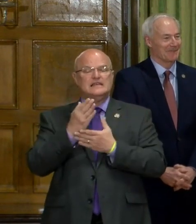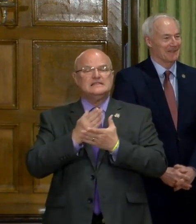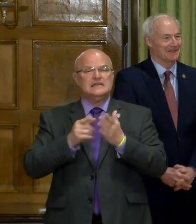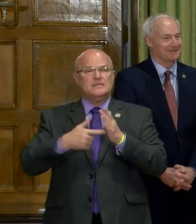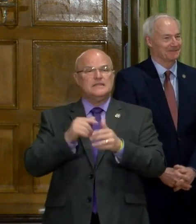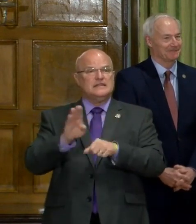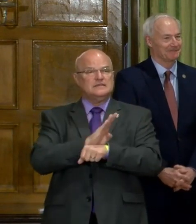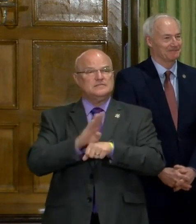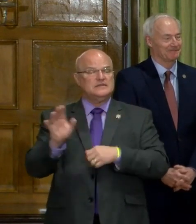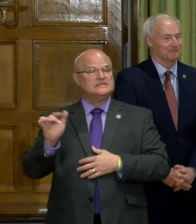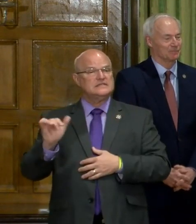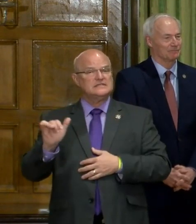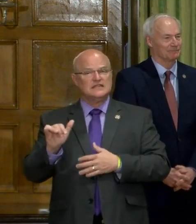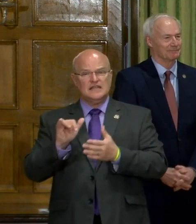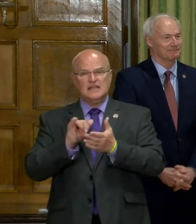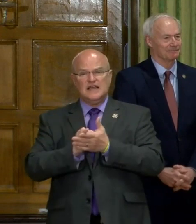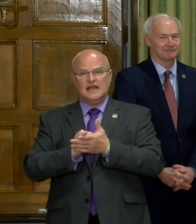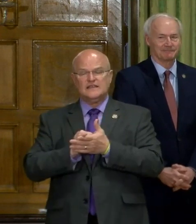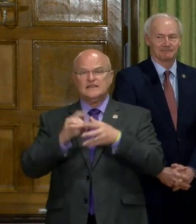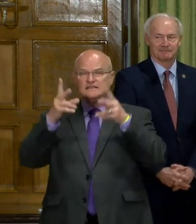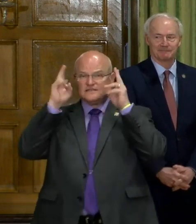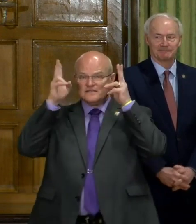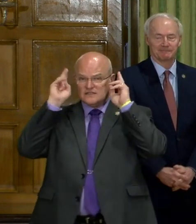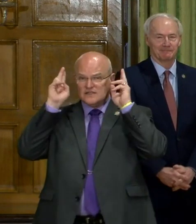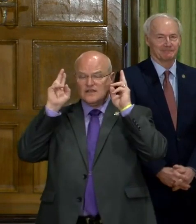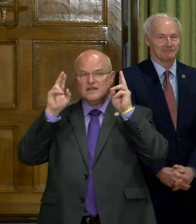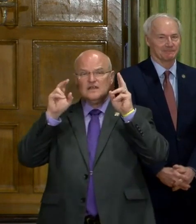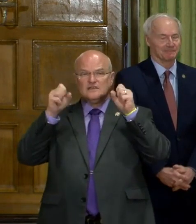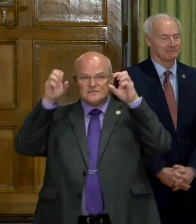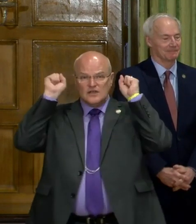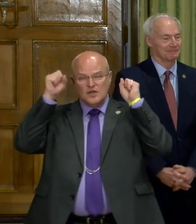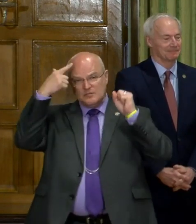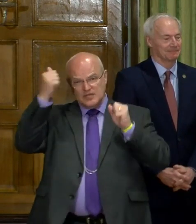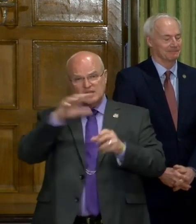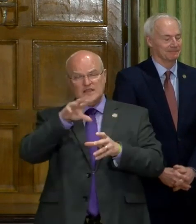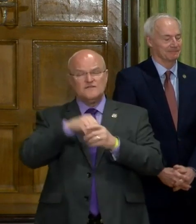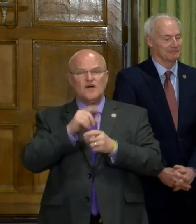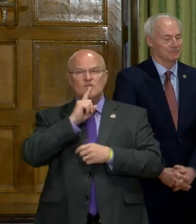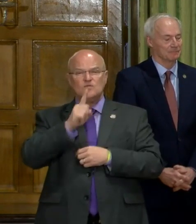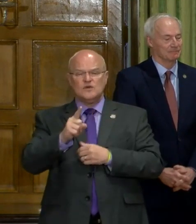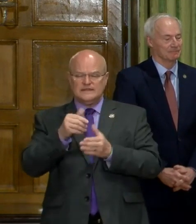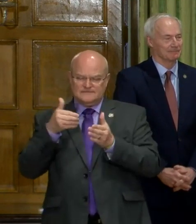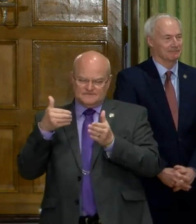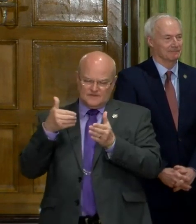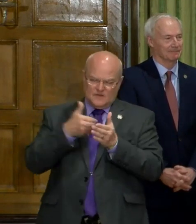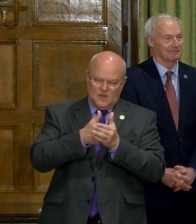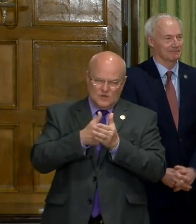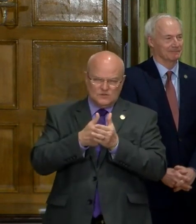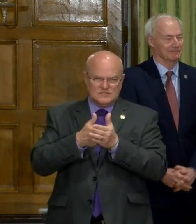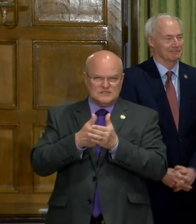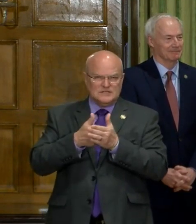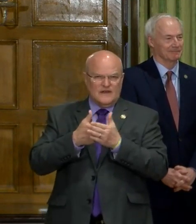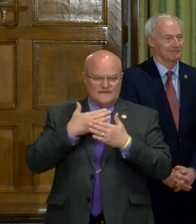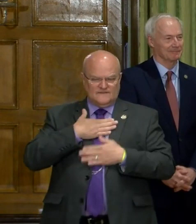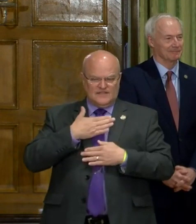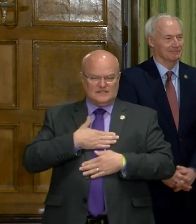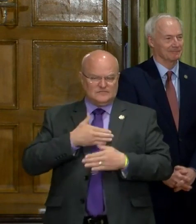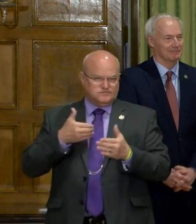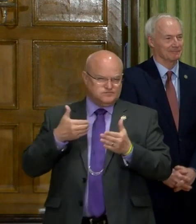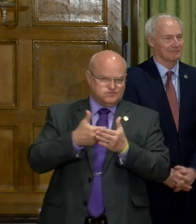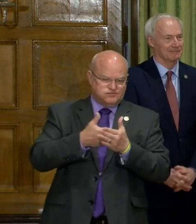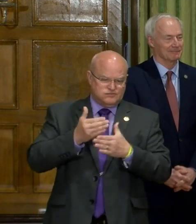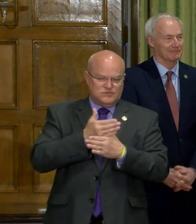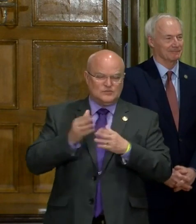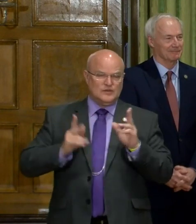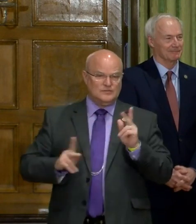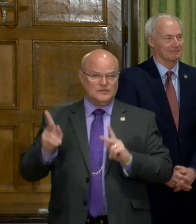some of these businesses like the salons and barbershops because they involve really fairly close proximity, physical proximity